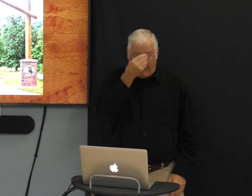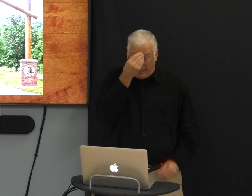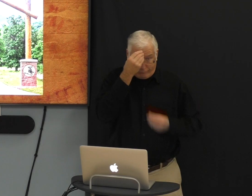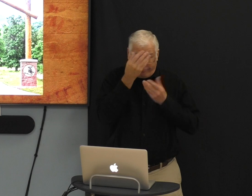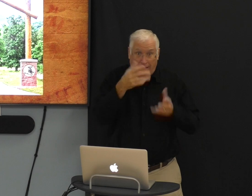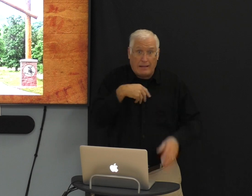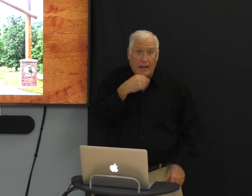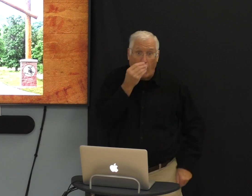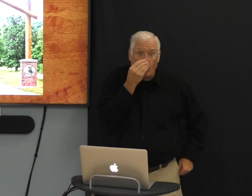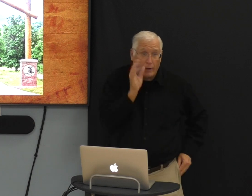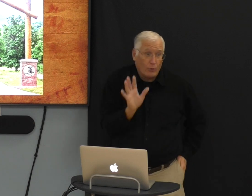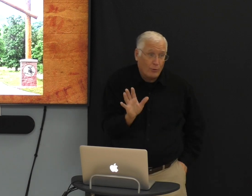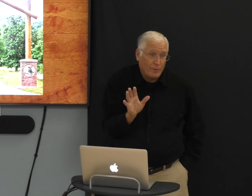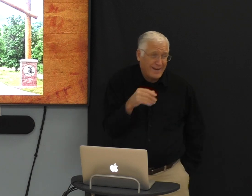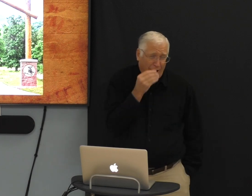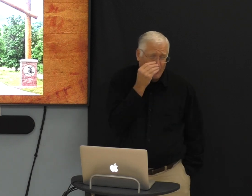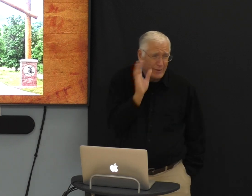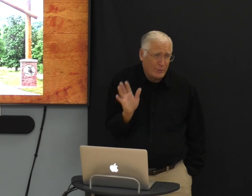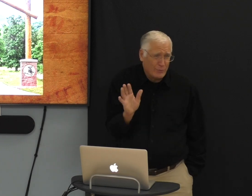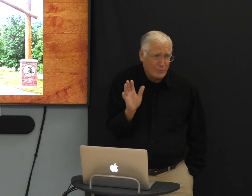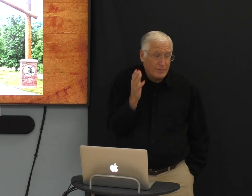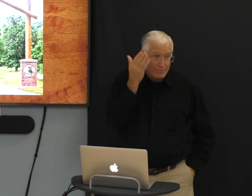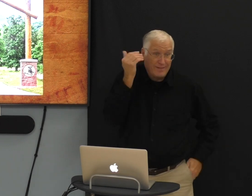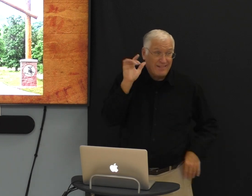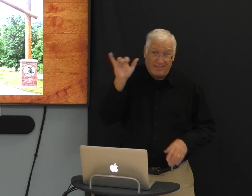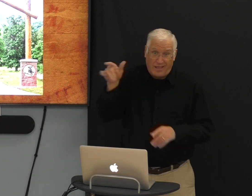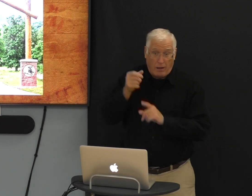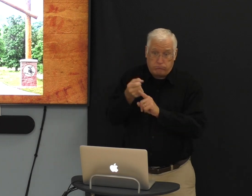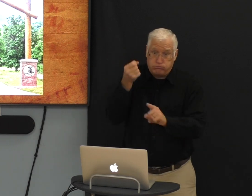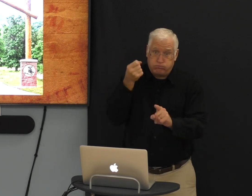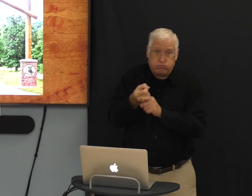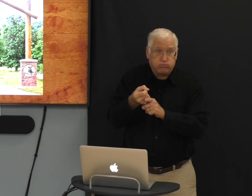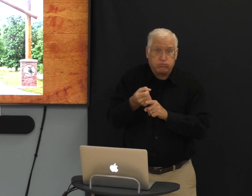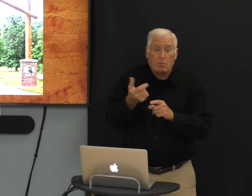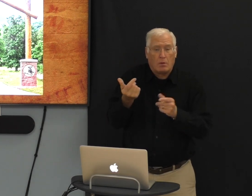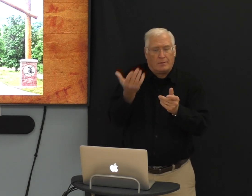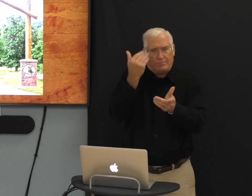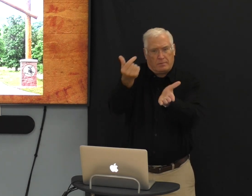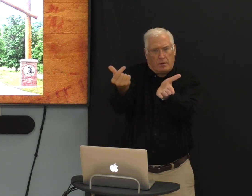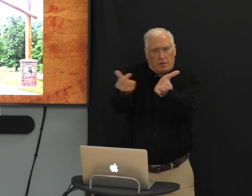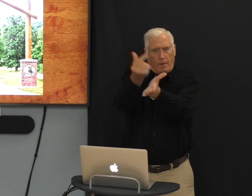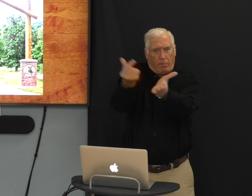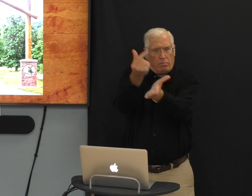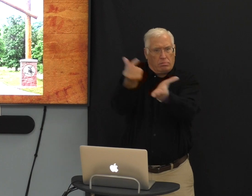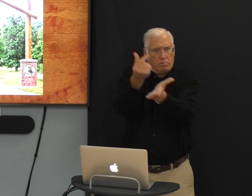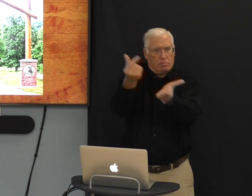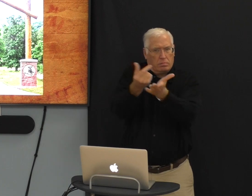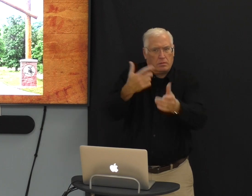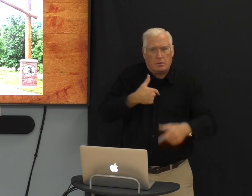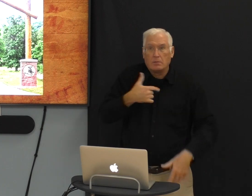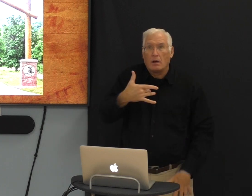know it's strict but I didn't care. Why? Because that's where I